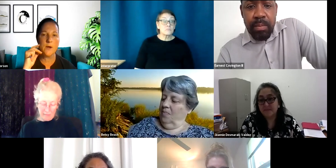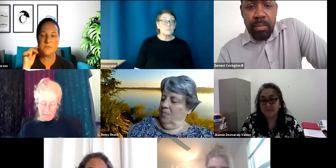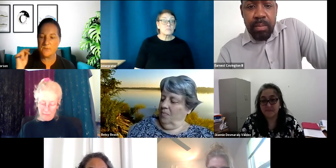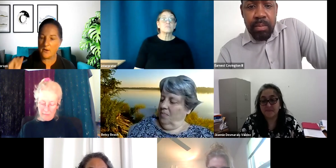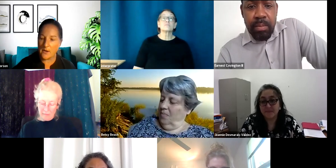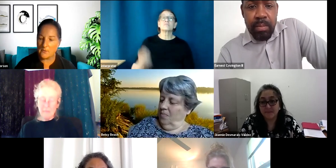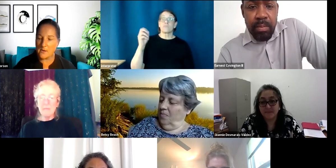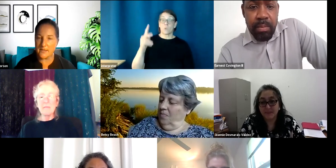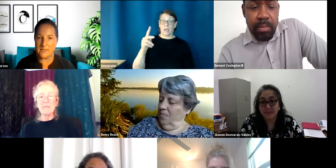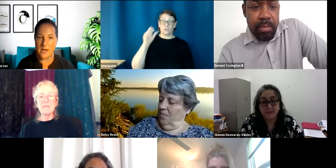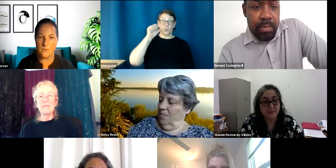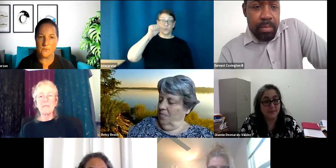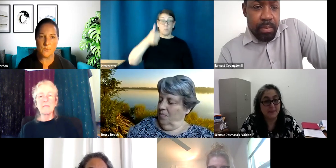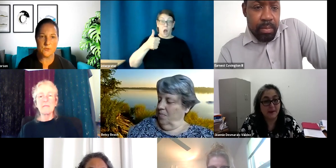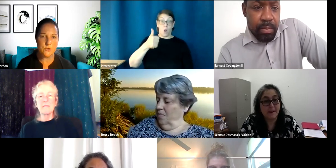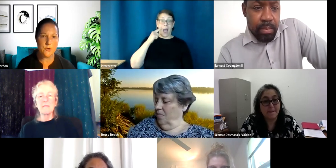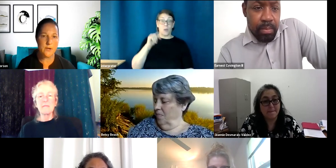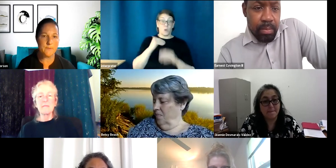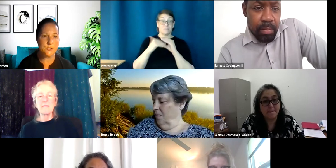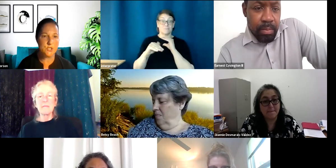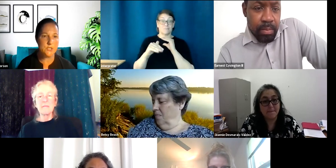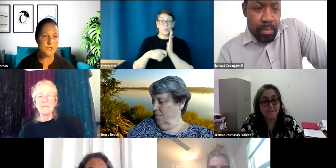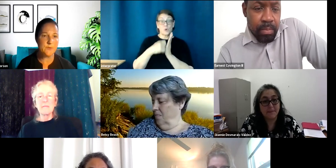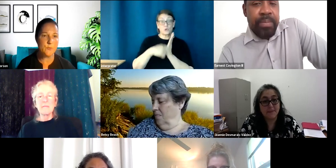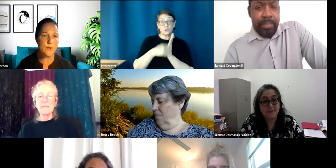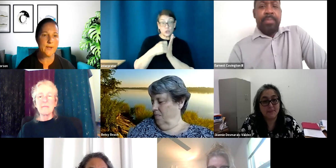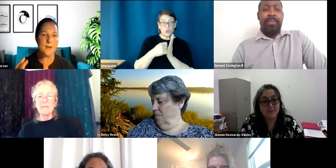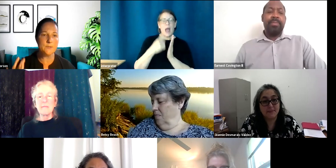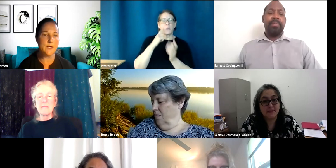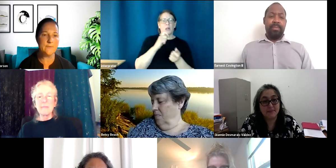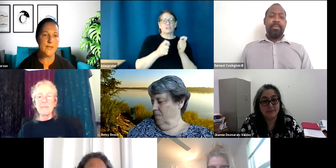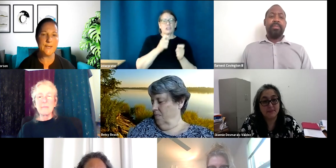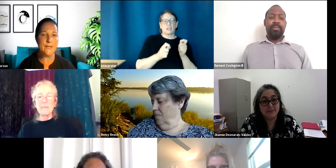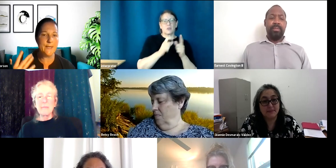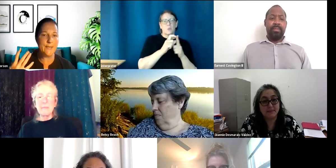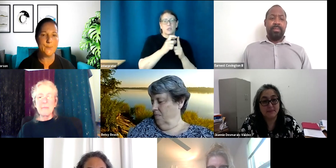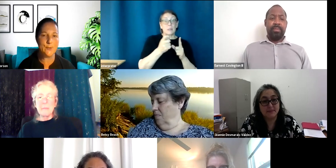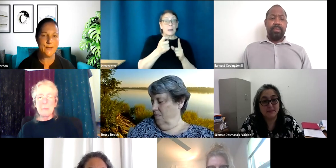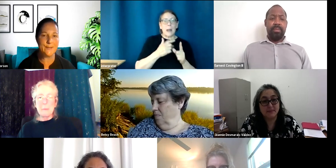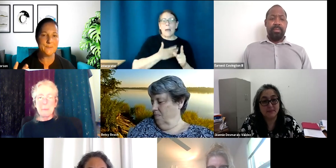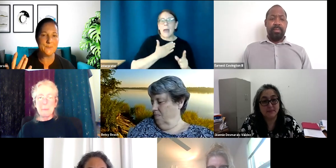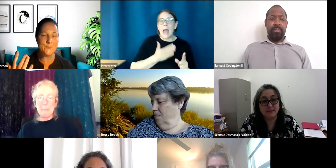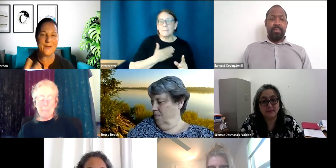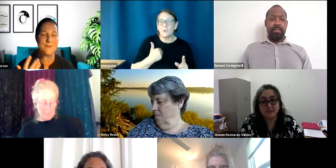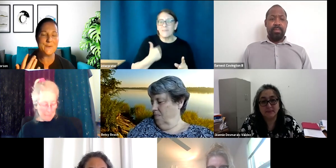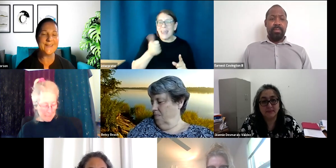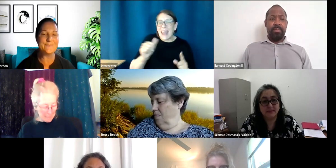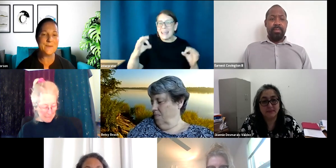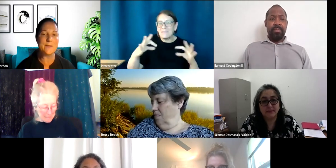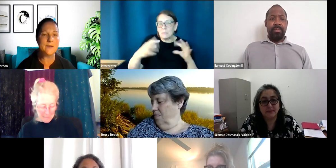So tomorrow I'll, get out the brochure. I'm going to change some of the wording. I would love any input and whatever you can give me